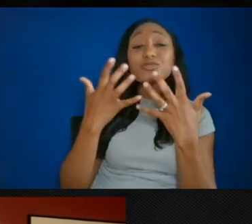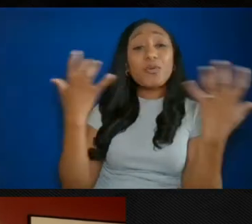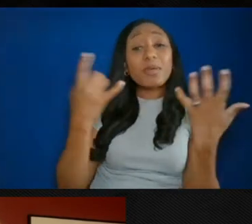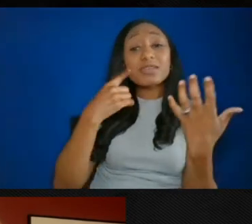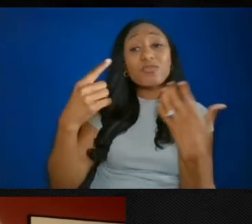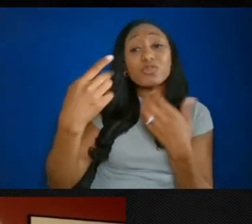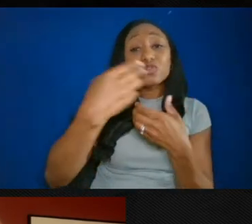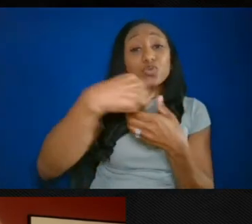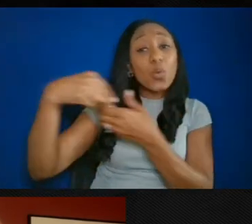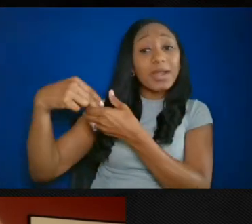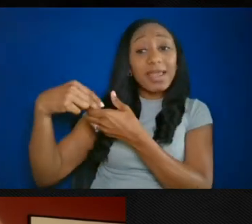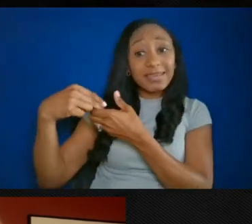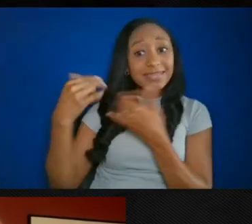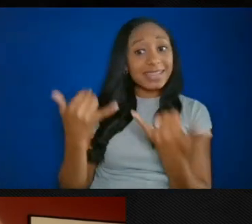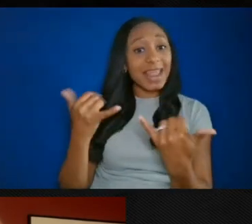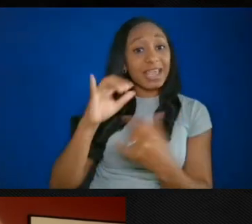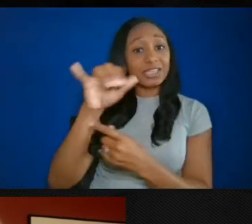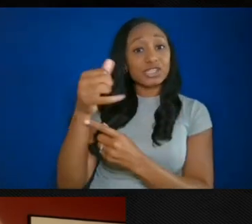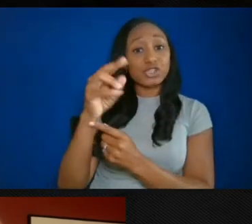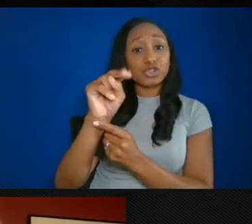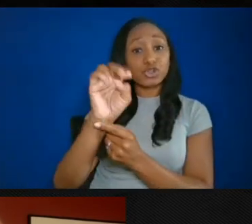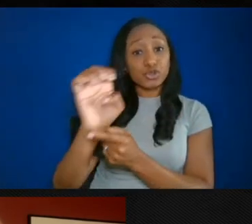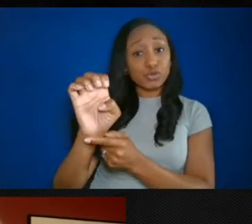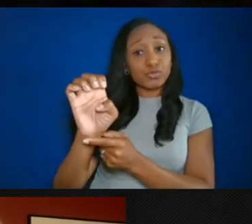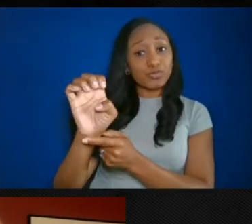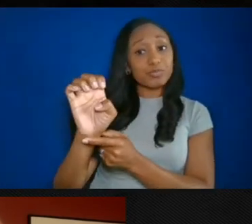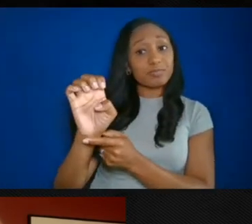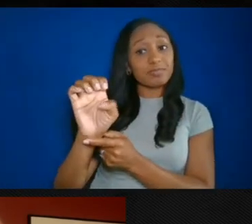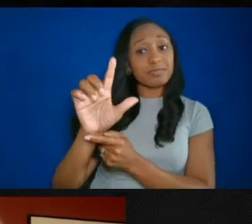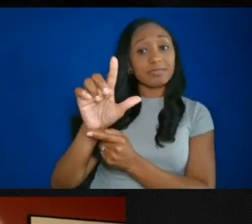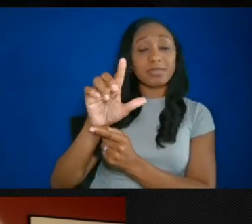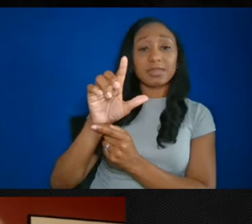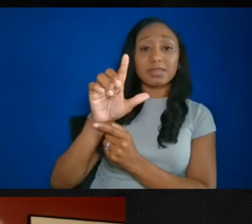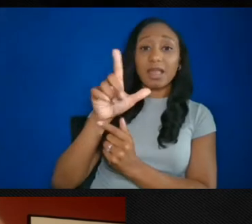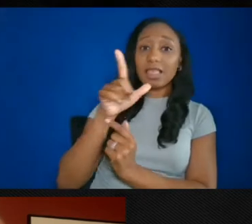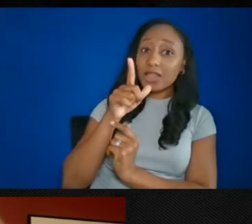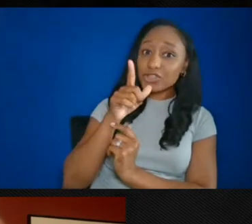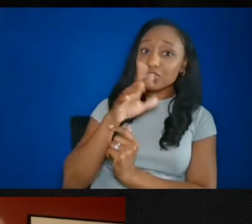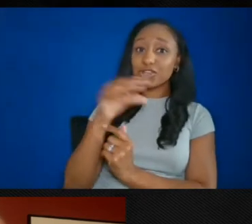of Lunch and Learn. Today,